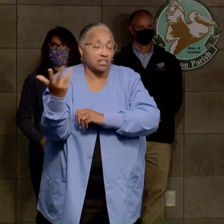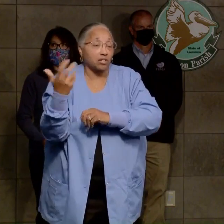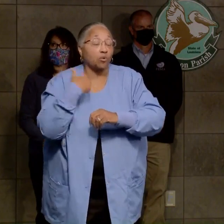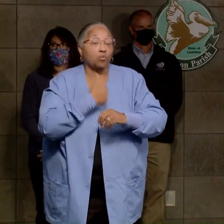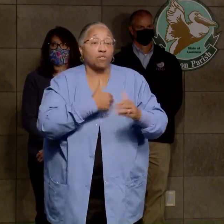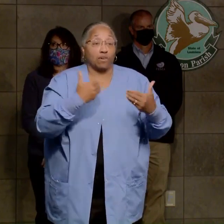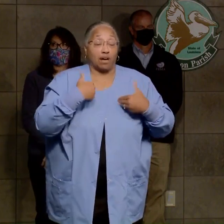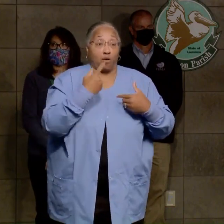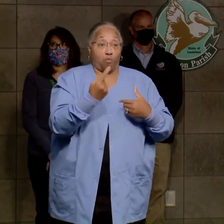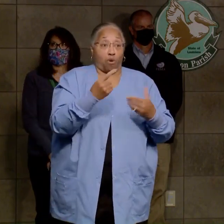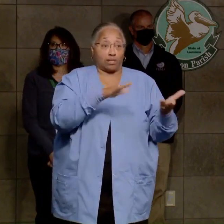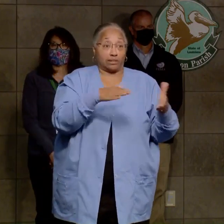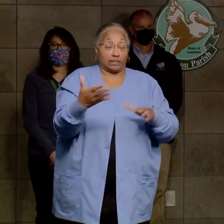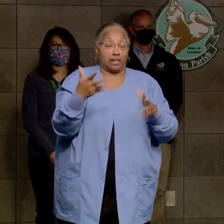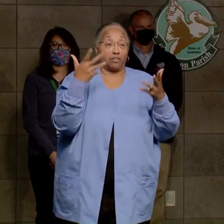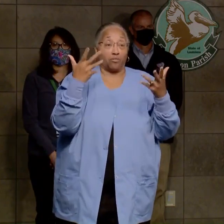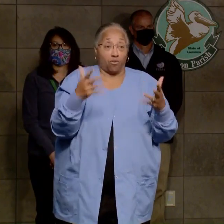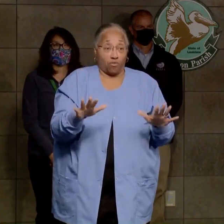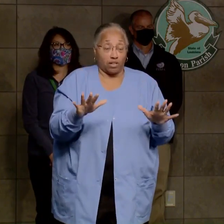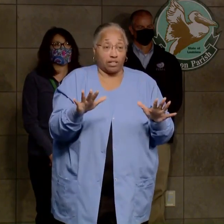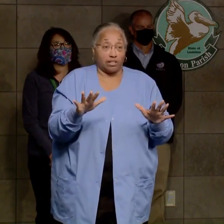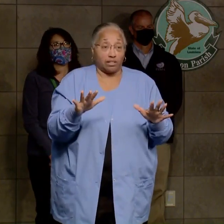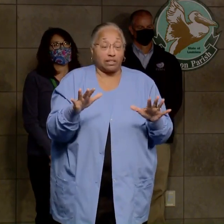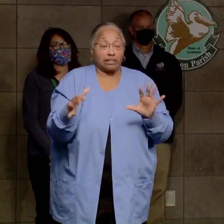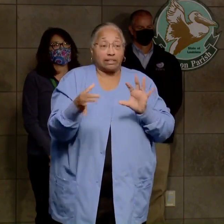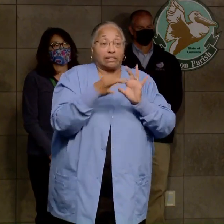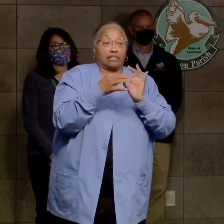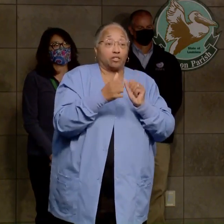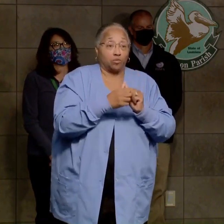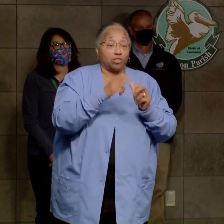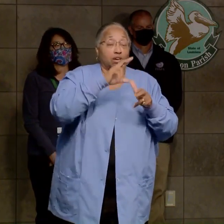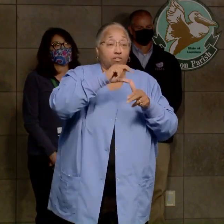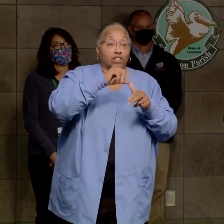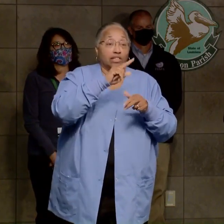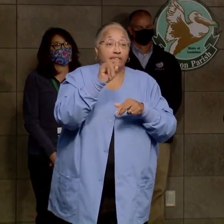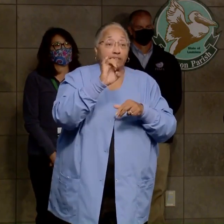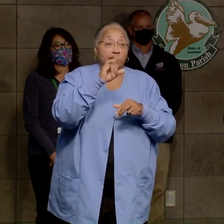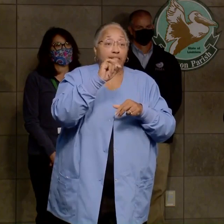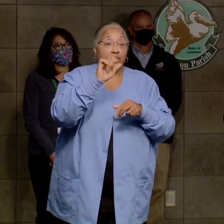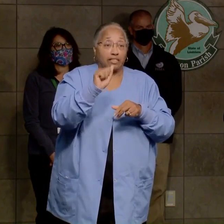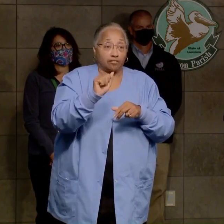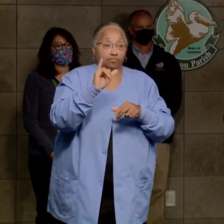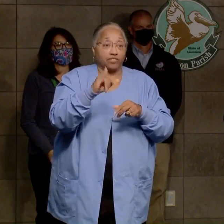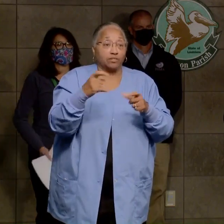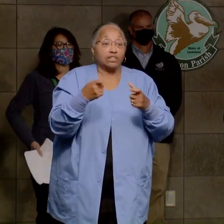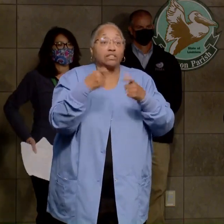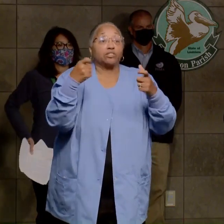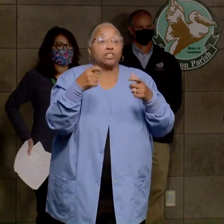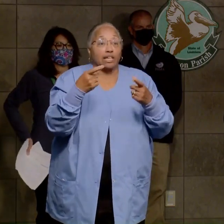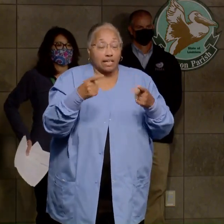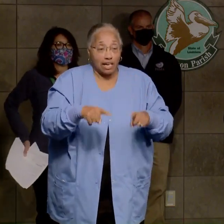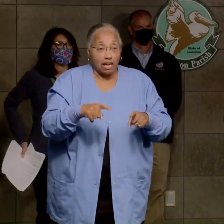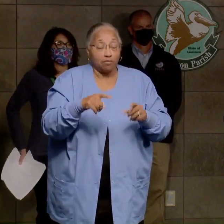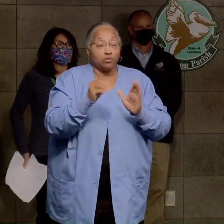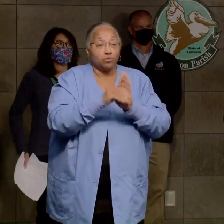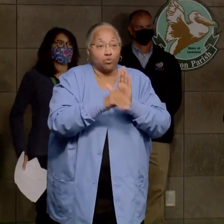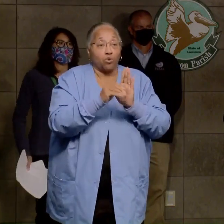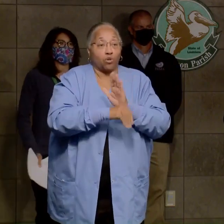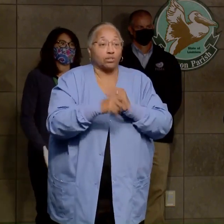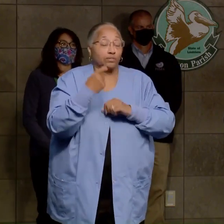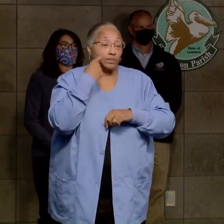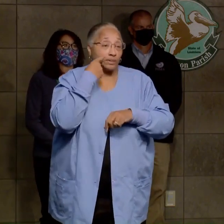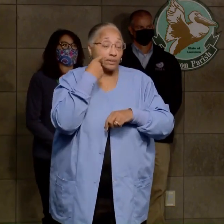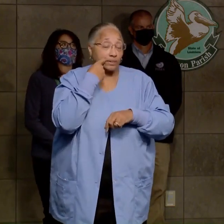death confirmed that was related to Hurricane Zeta. That was an electrocution in Orleans Parish a couple of days ago